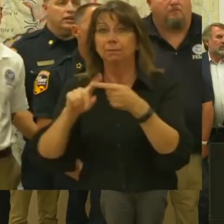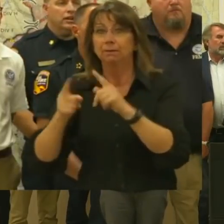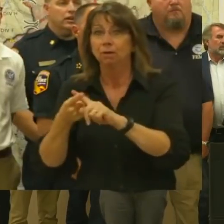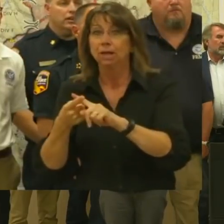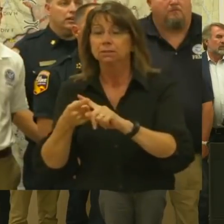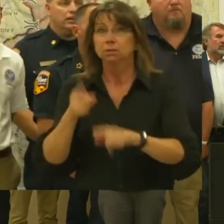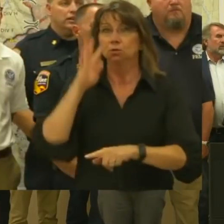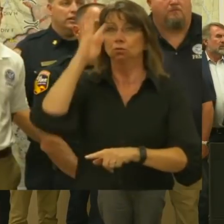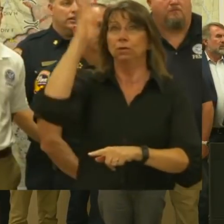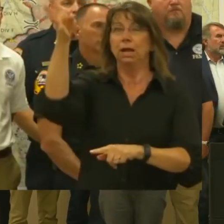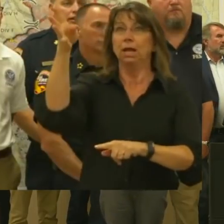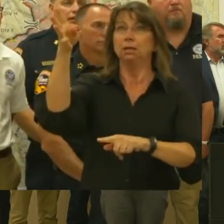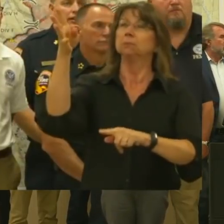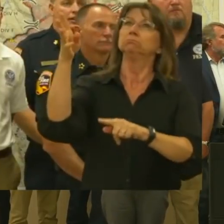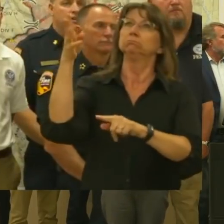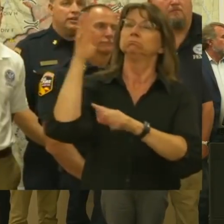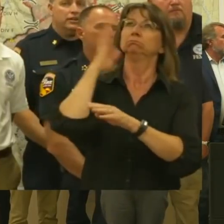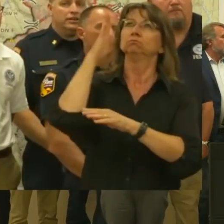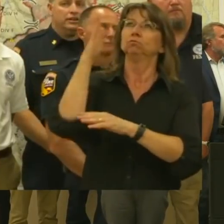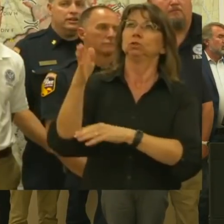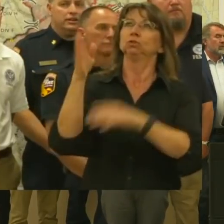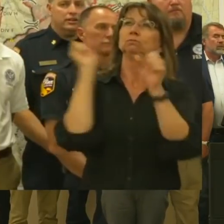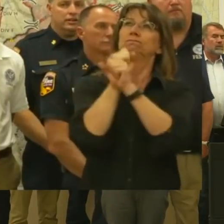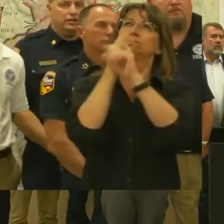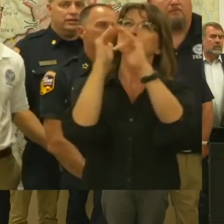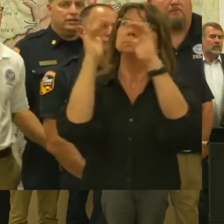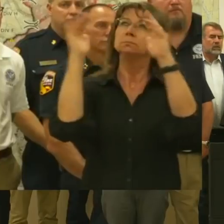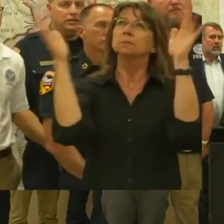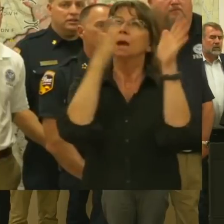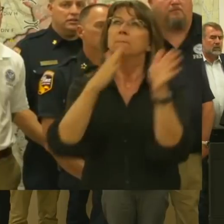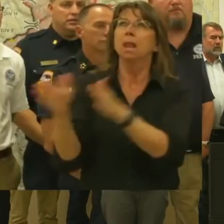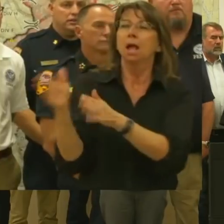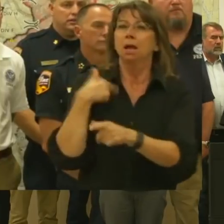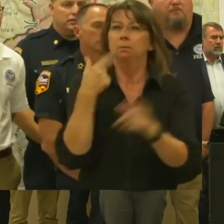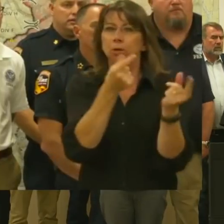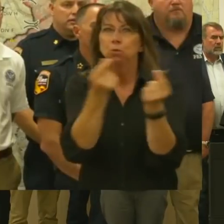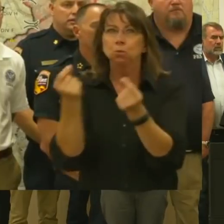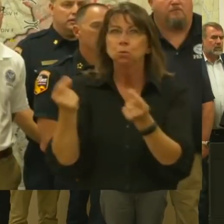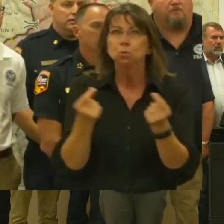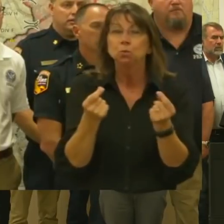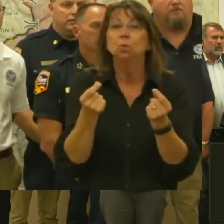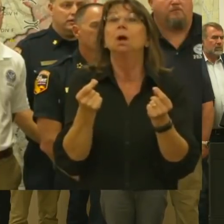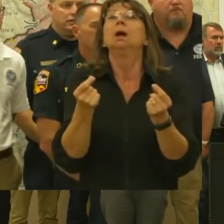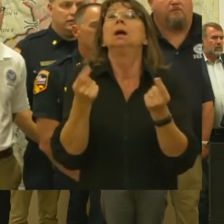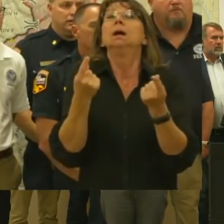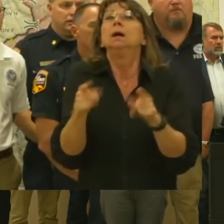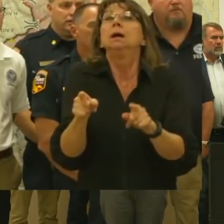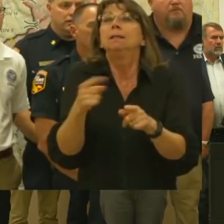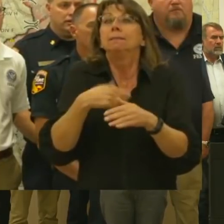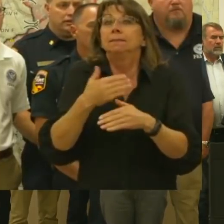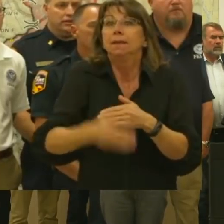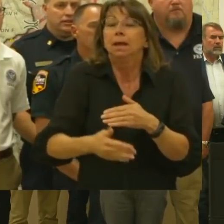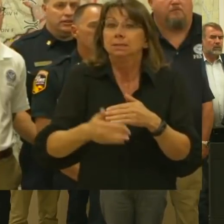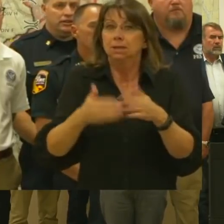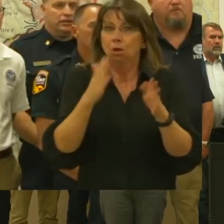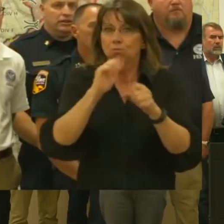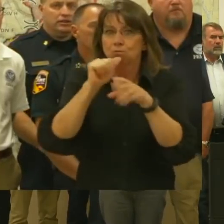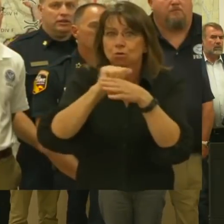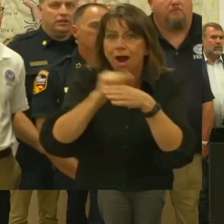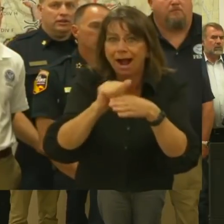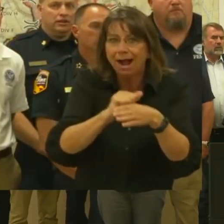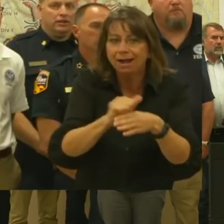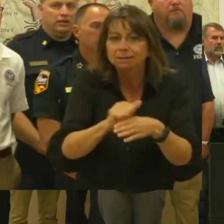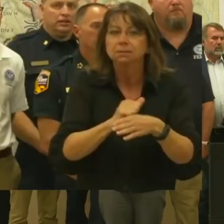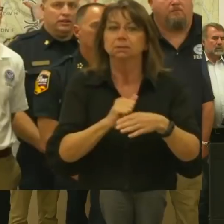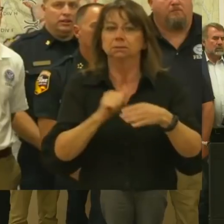Once you have that plan, whether it's evacuation or how to communicate with your family, practice and make sure the muscle memory is there so that you all know what